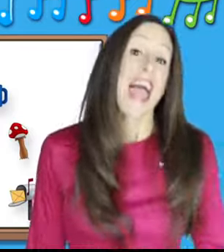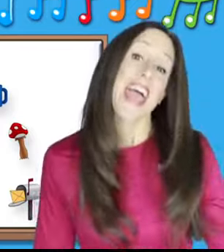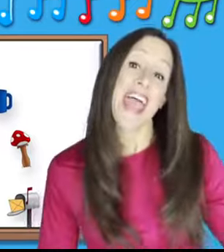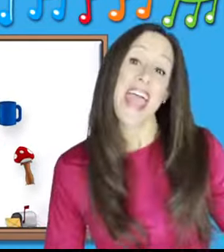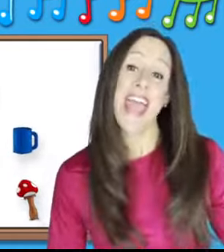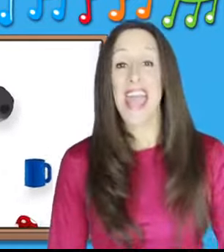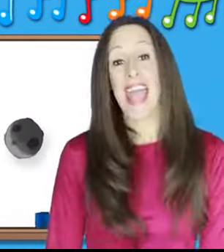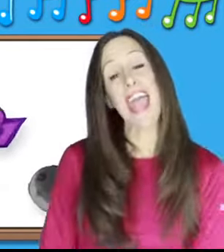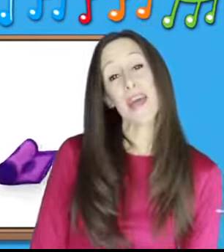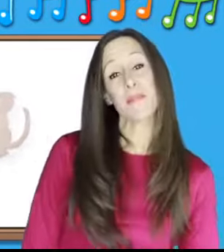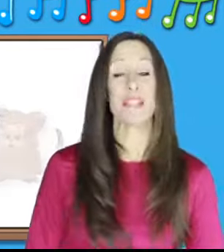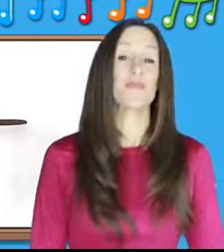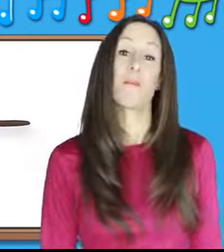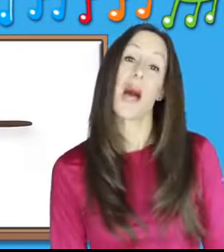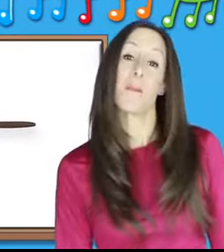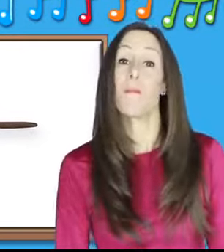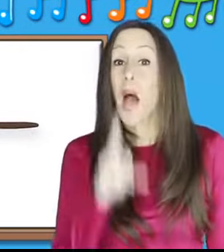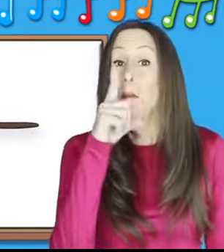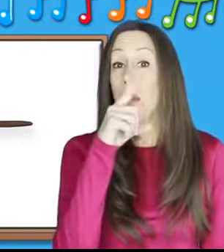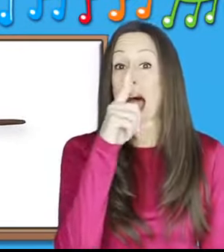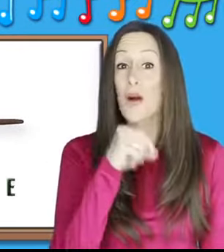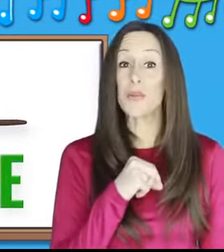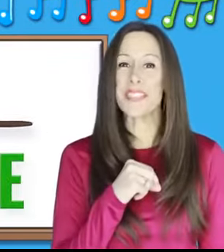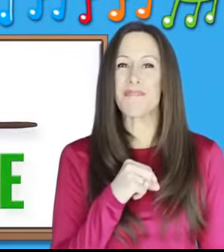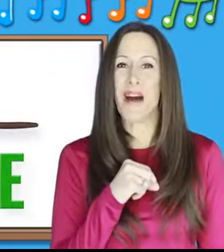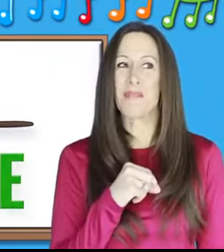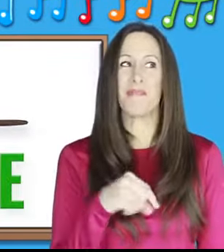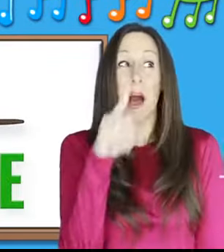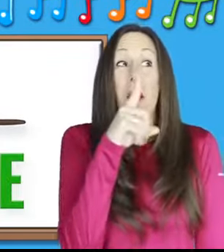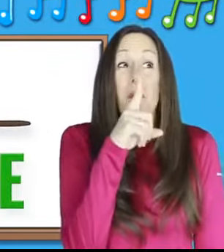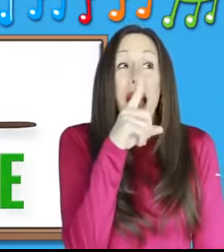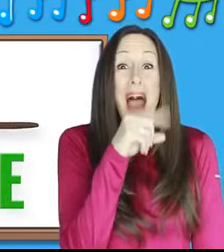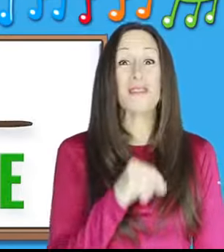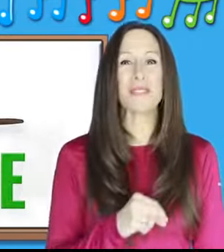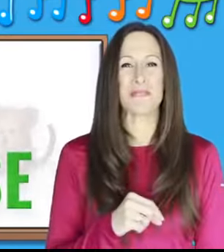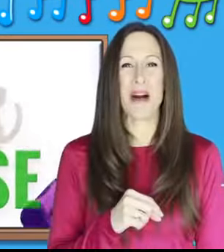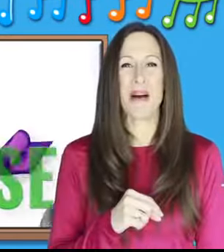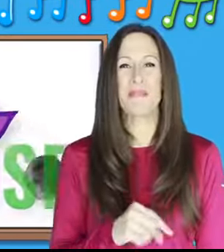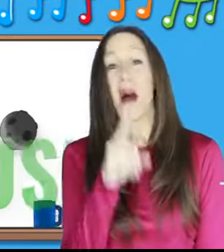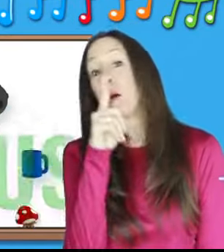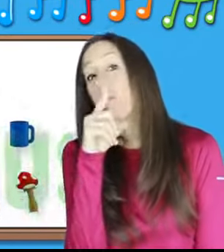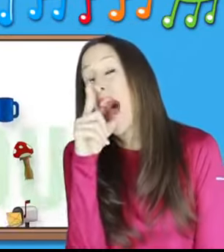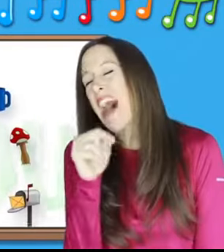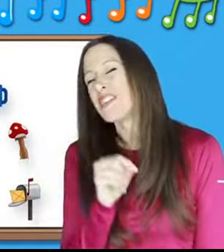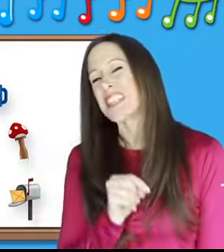M is for m-m-mouse m-m-mouse m-m-mouse